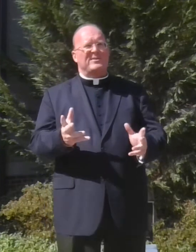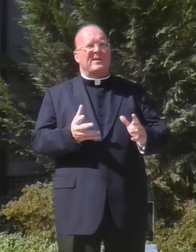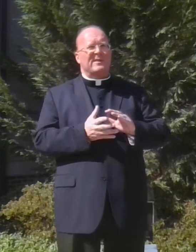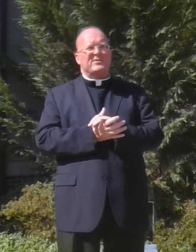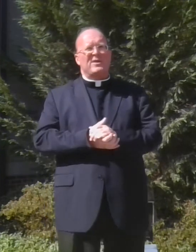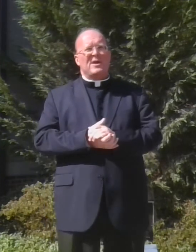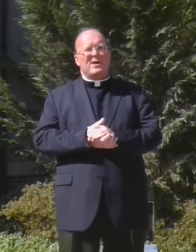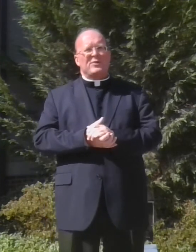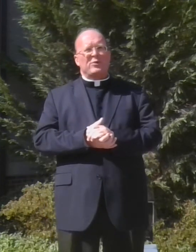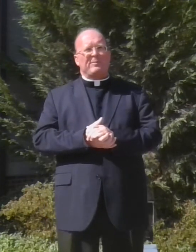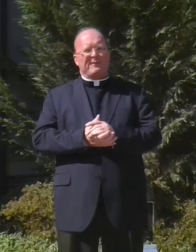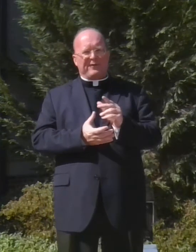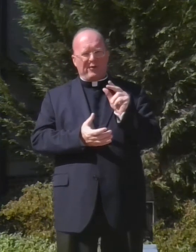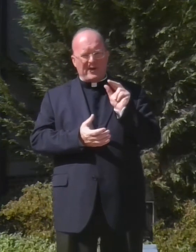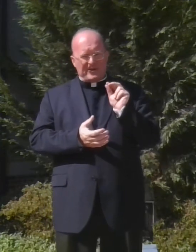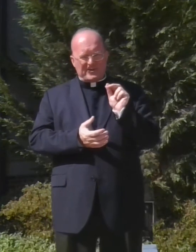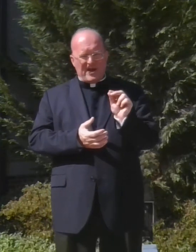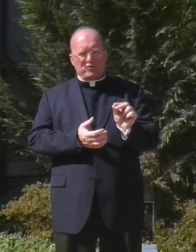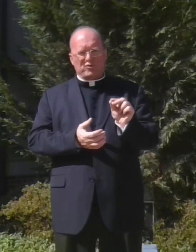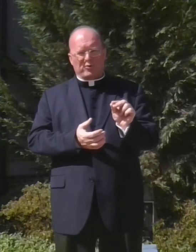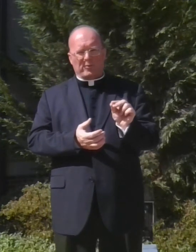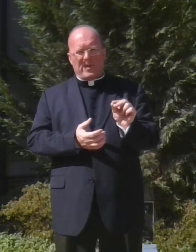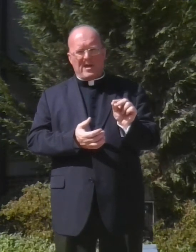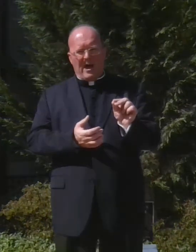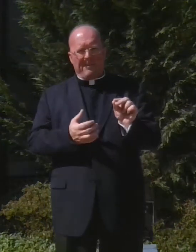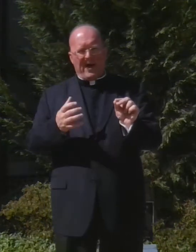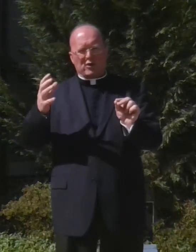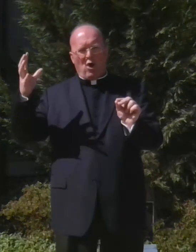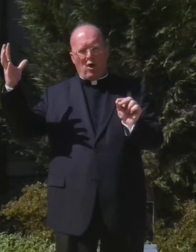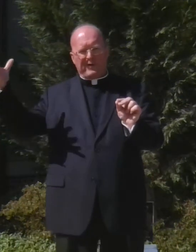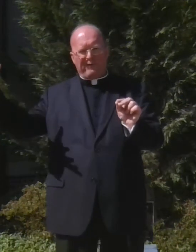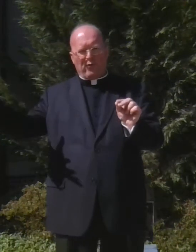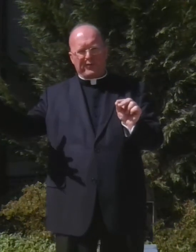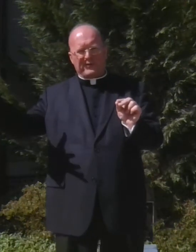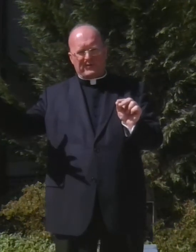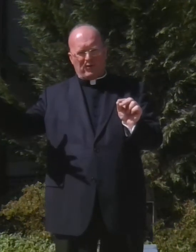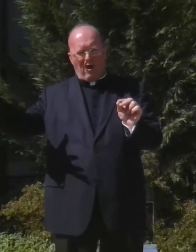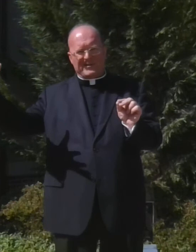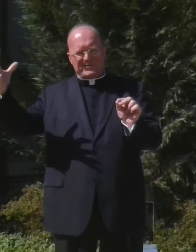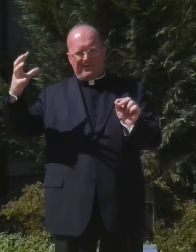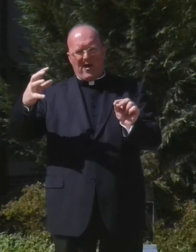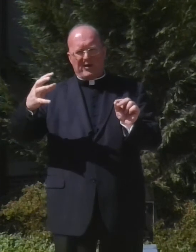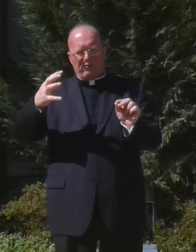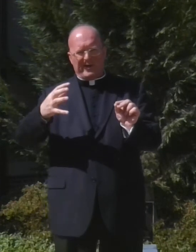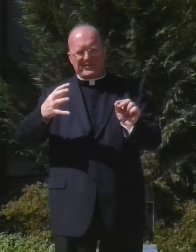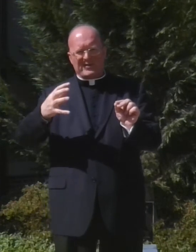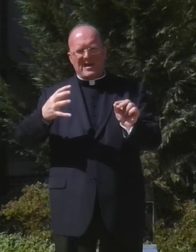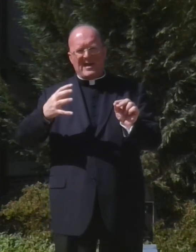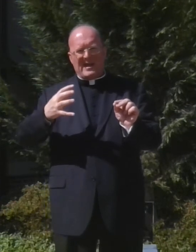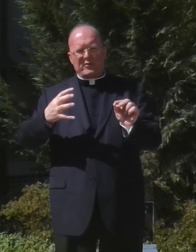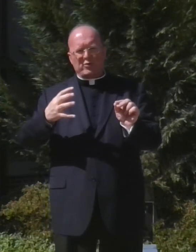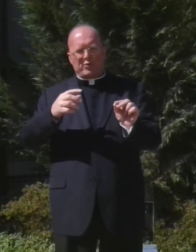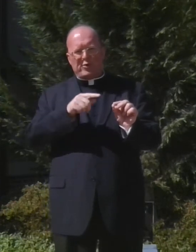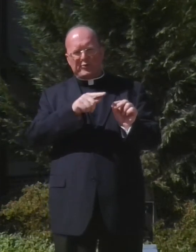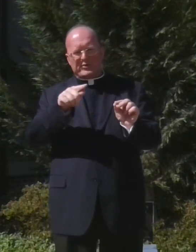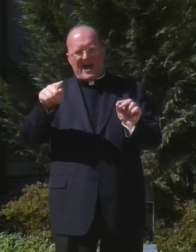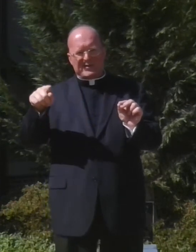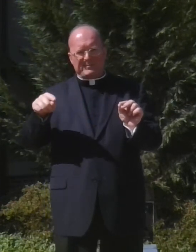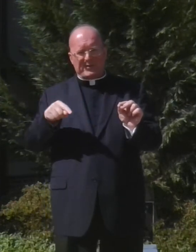seeing this, to be very intentional about calling forth God's divine grace into those aspects